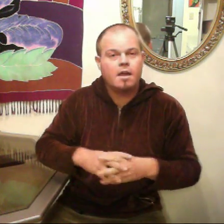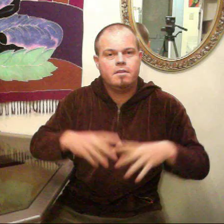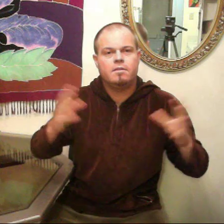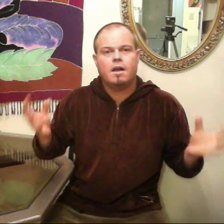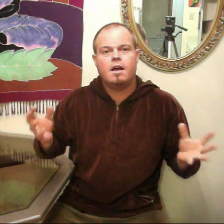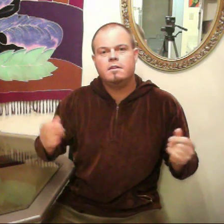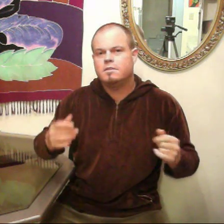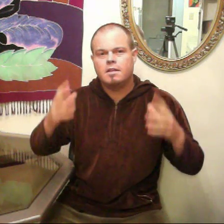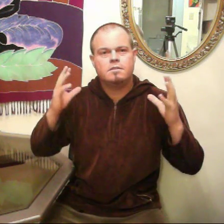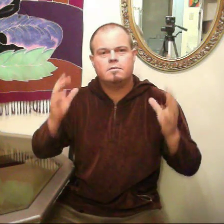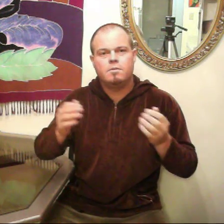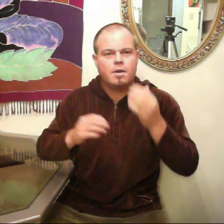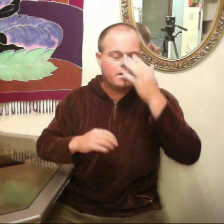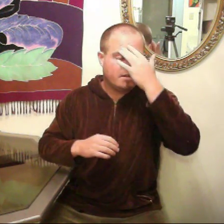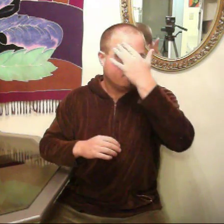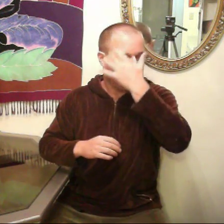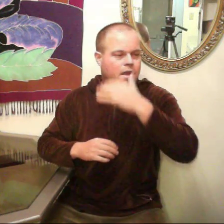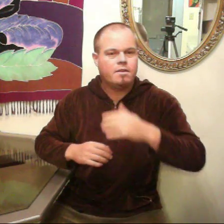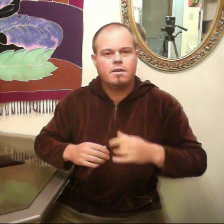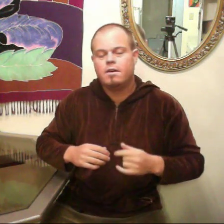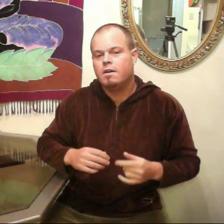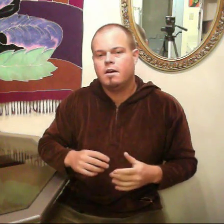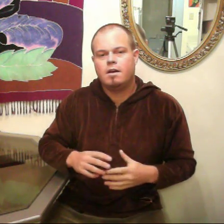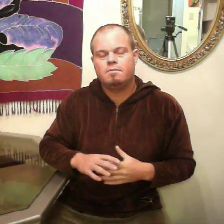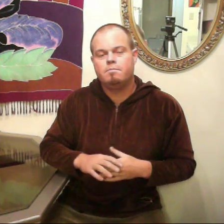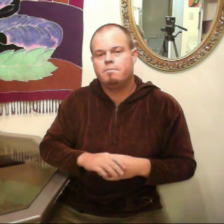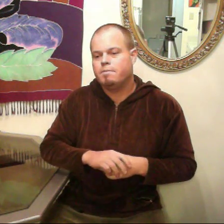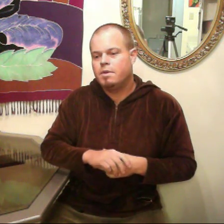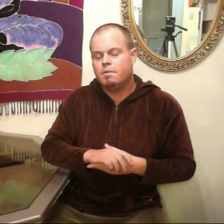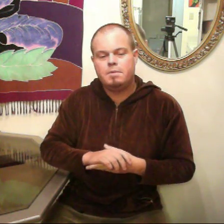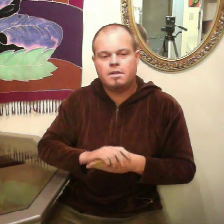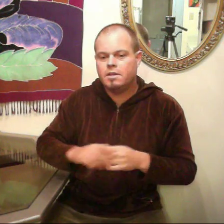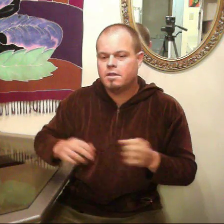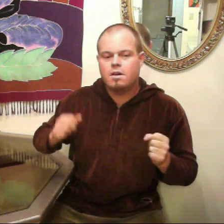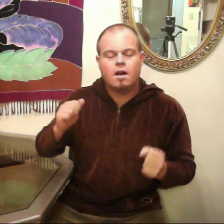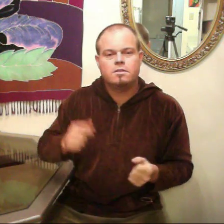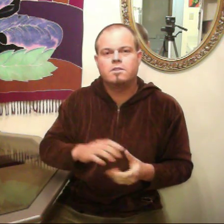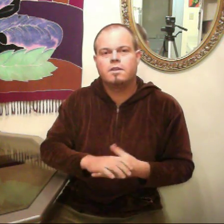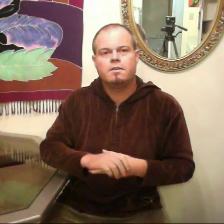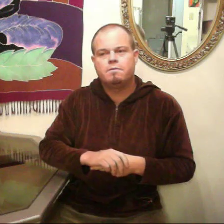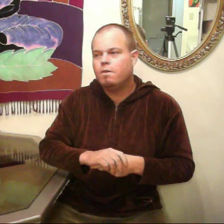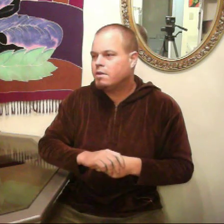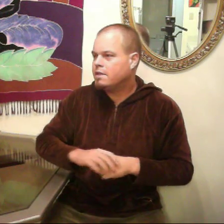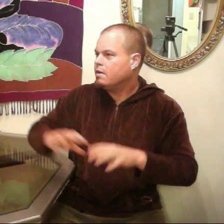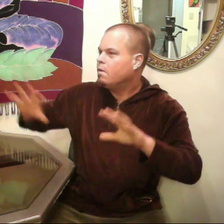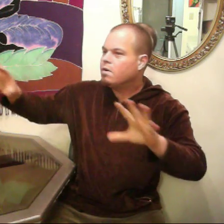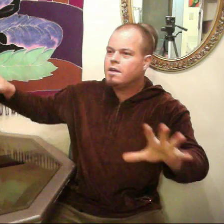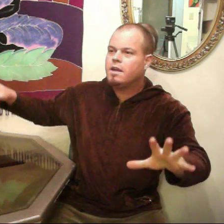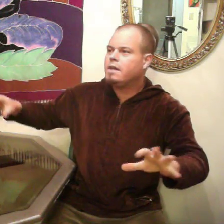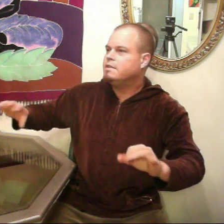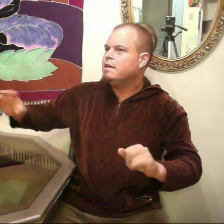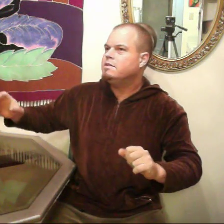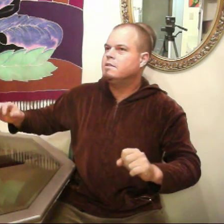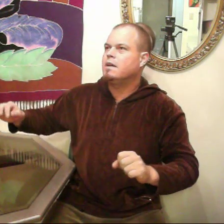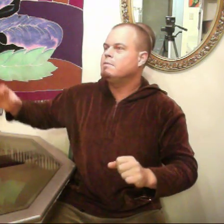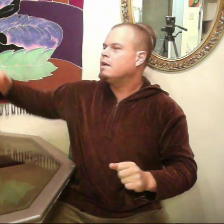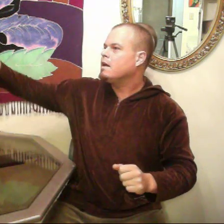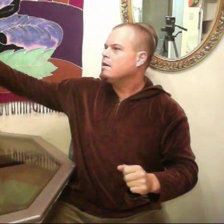heightened, heightened sense of awareness and, um, you know, ability to concentrate and focus and organization. I mean, I,